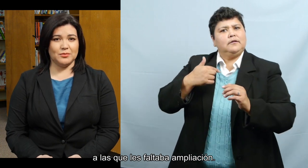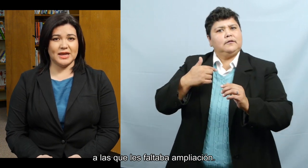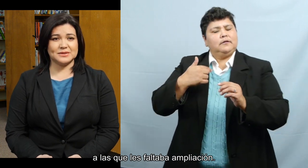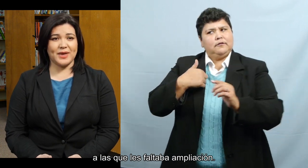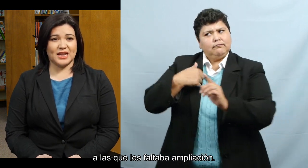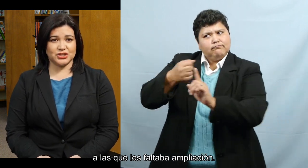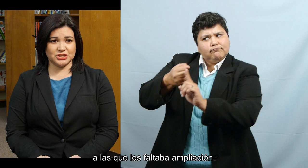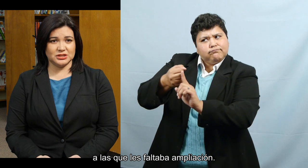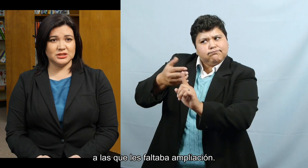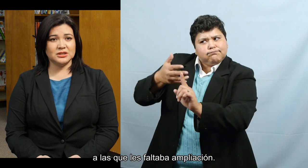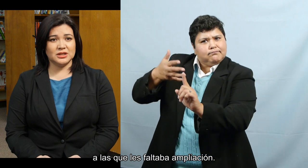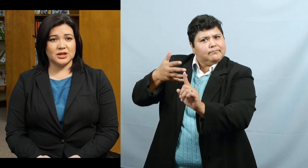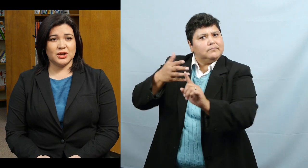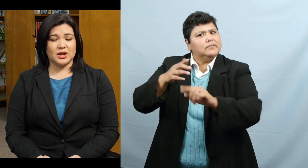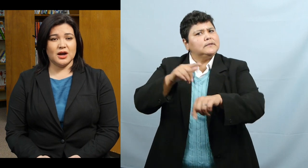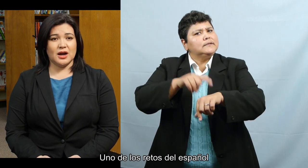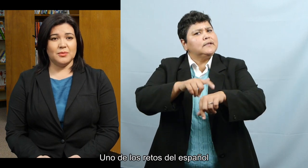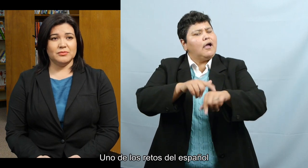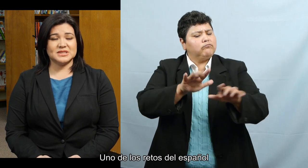need some expansion.